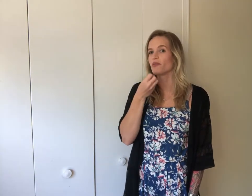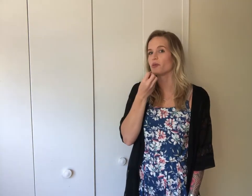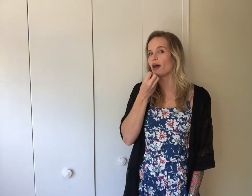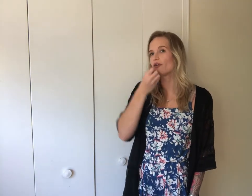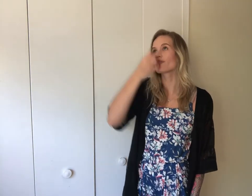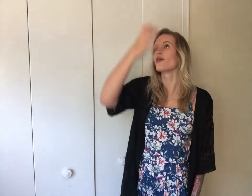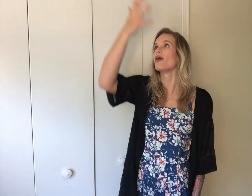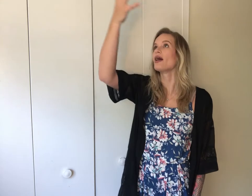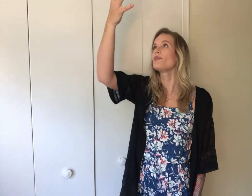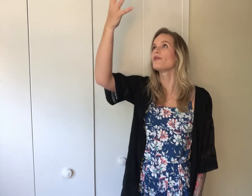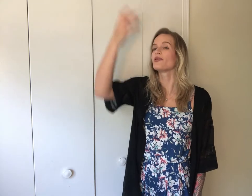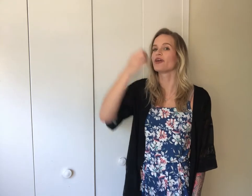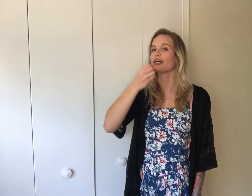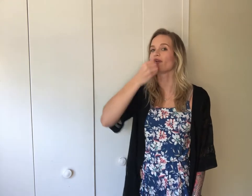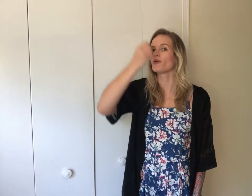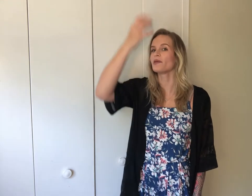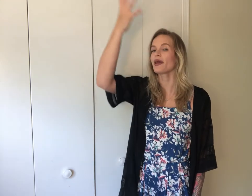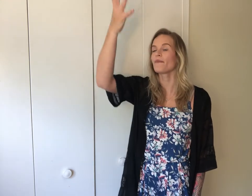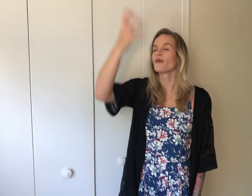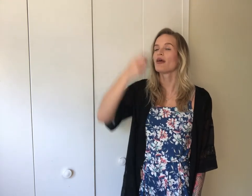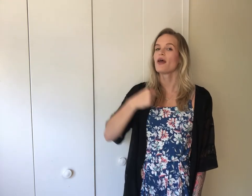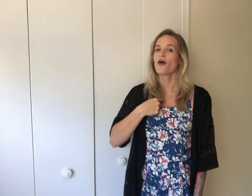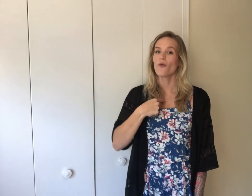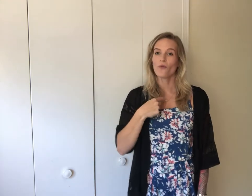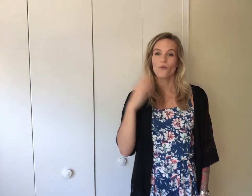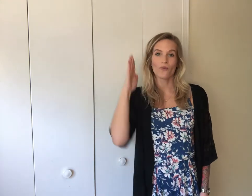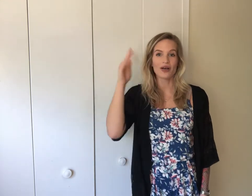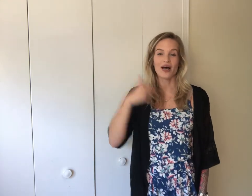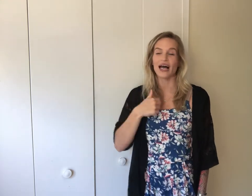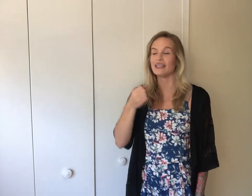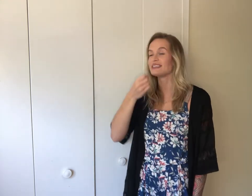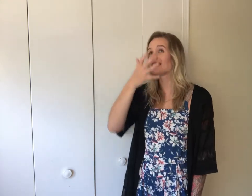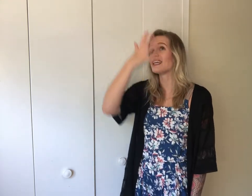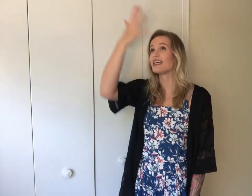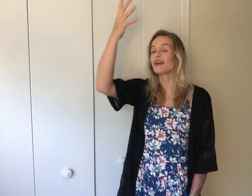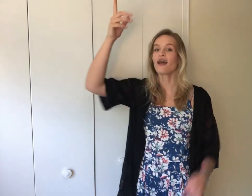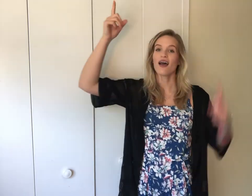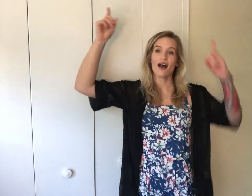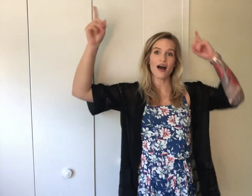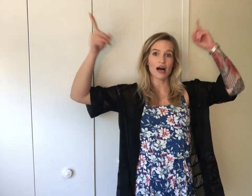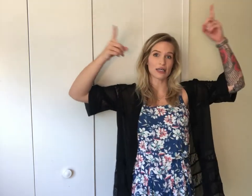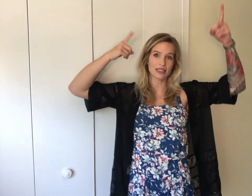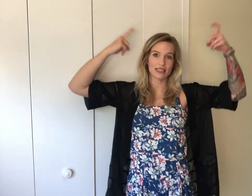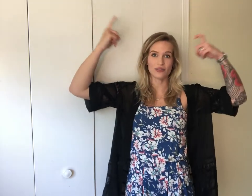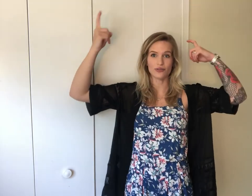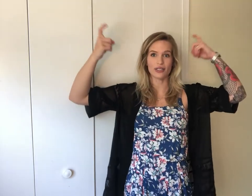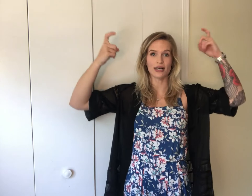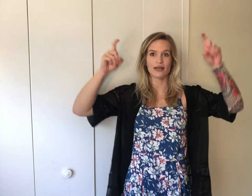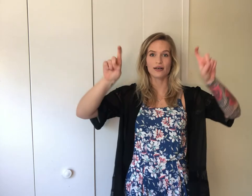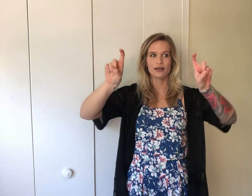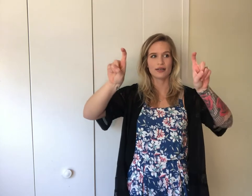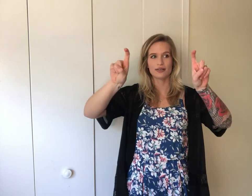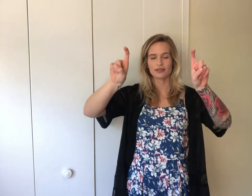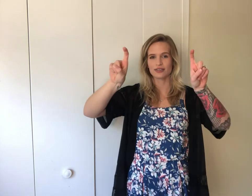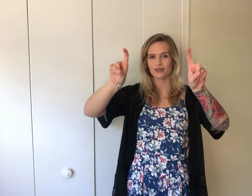from the mouth, go up with your hand opening. Will I sing, hallelujah, so